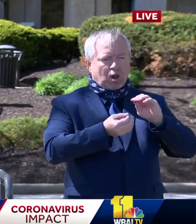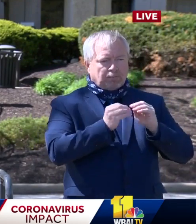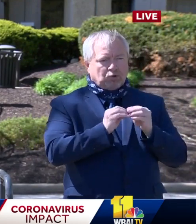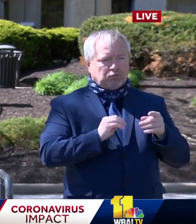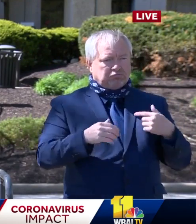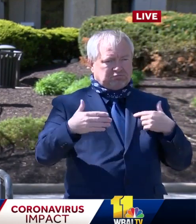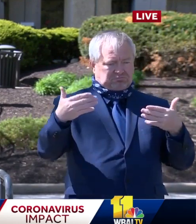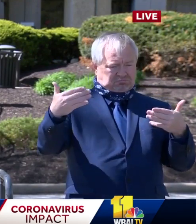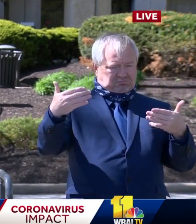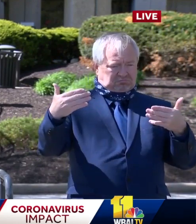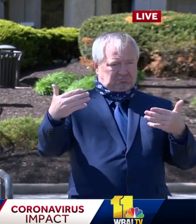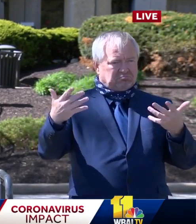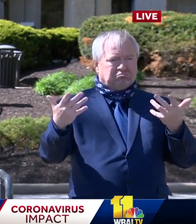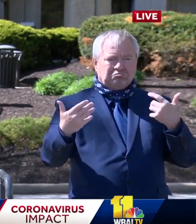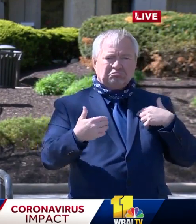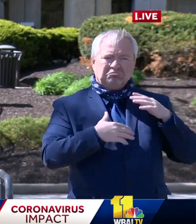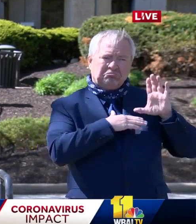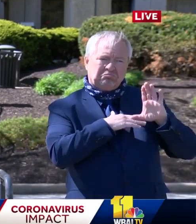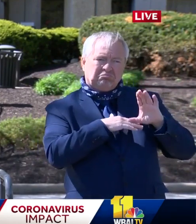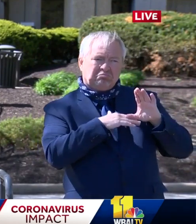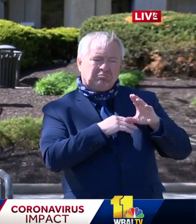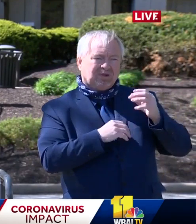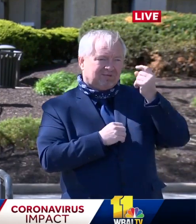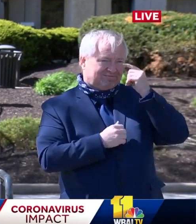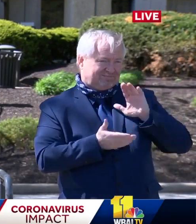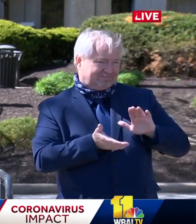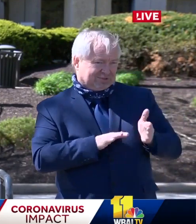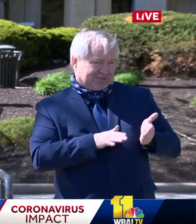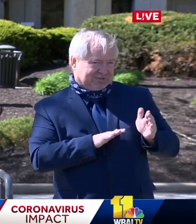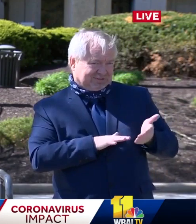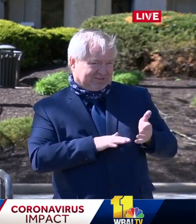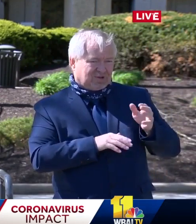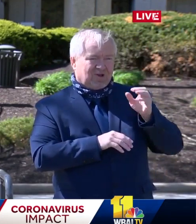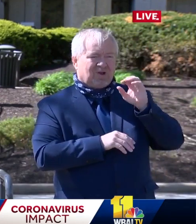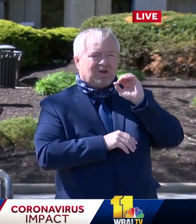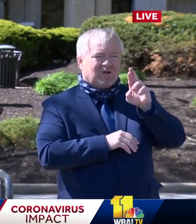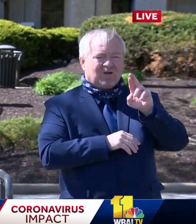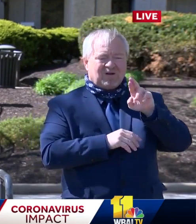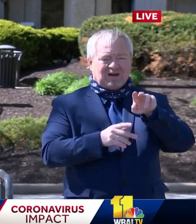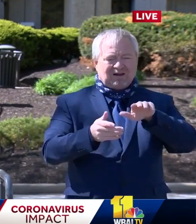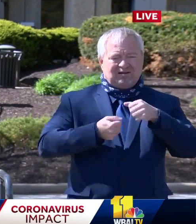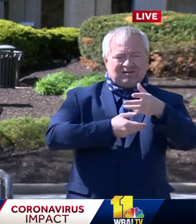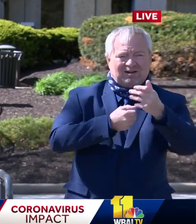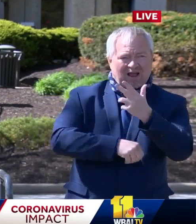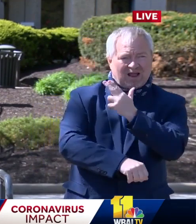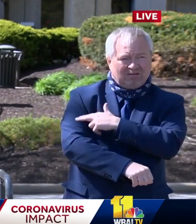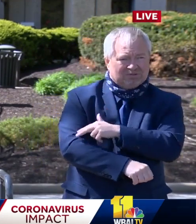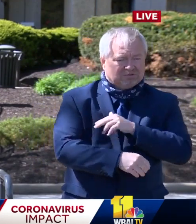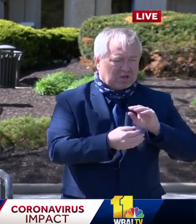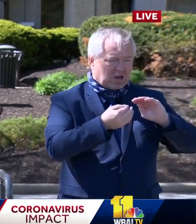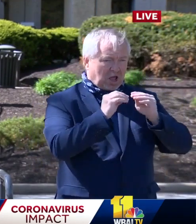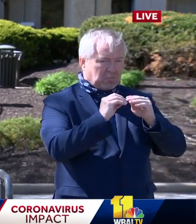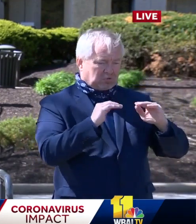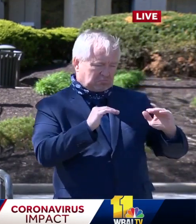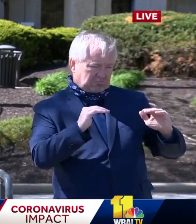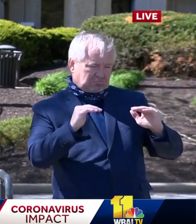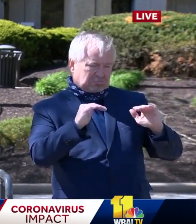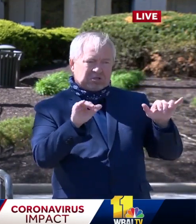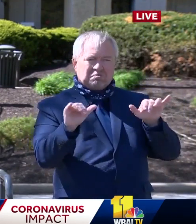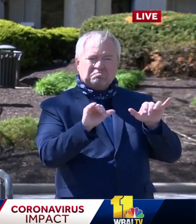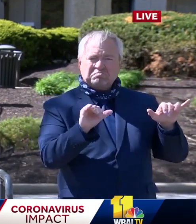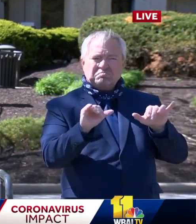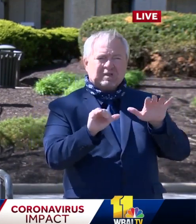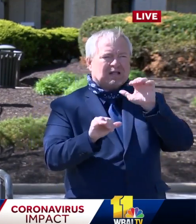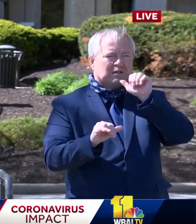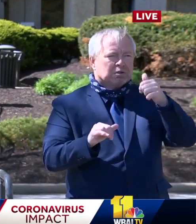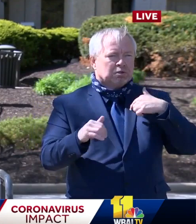on in mortality in in hospital stay. But we know that's very early data compared to what you're seeing